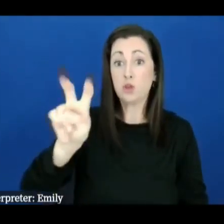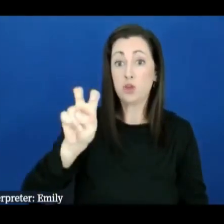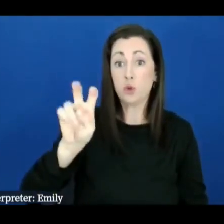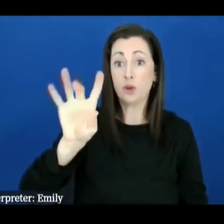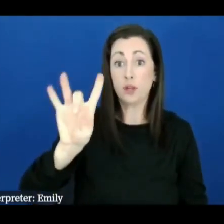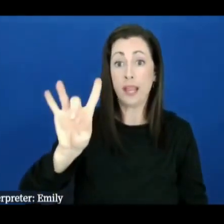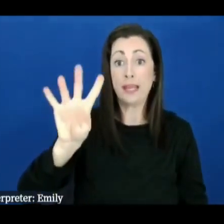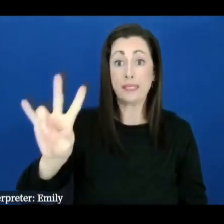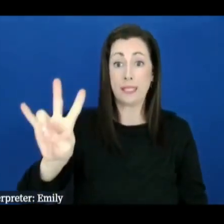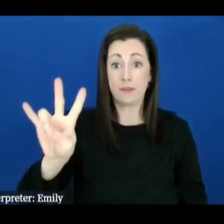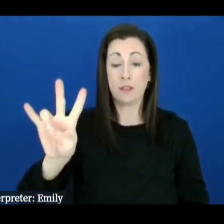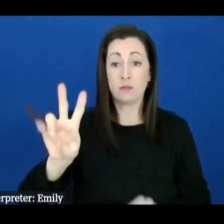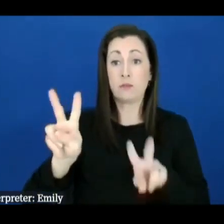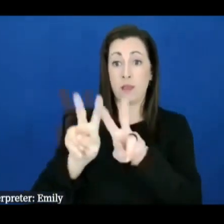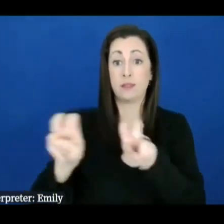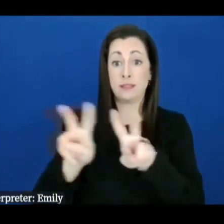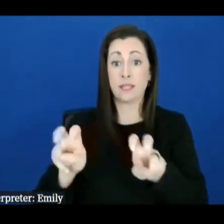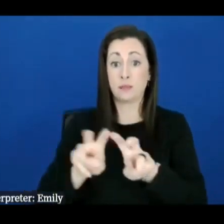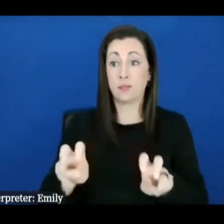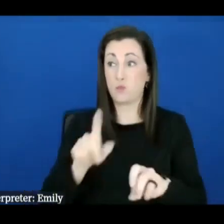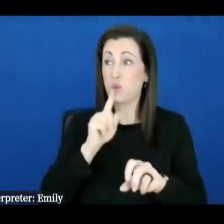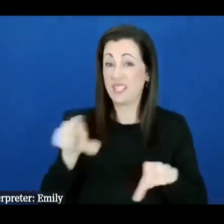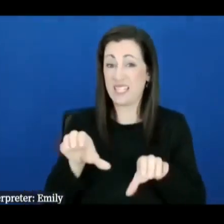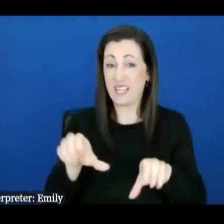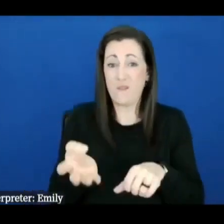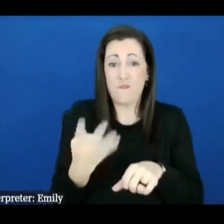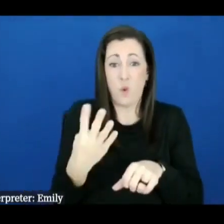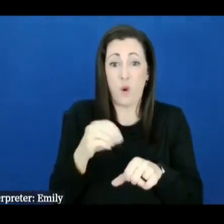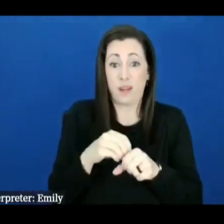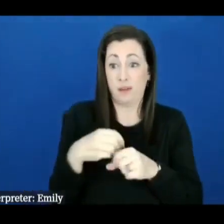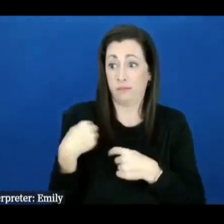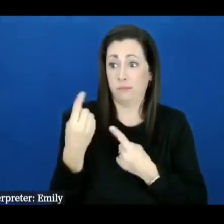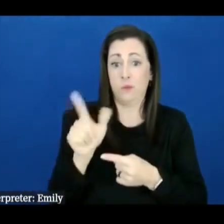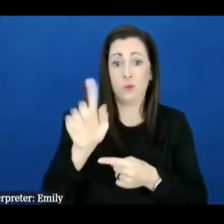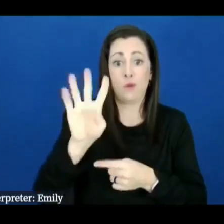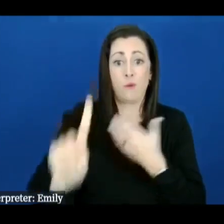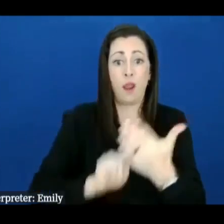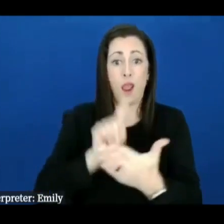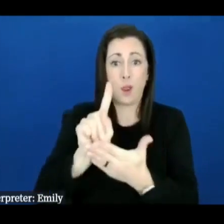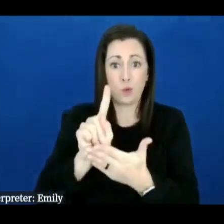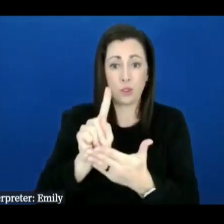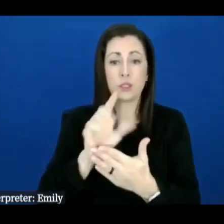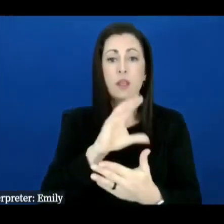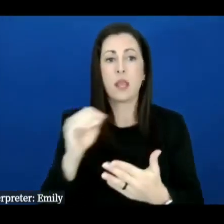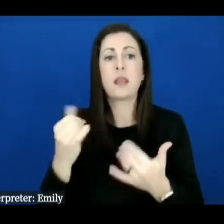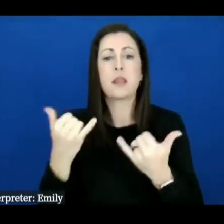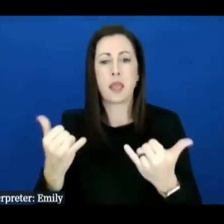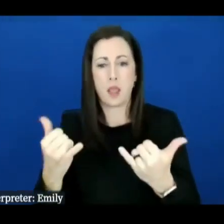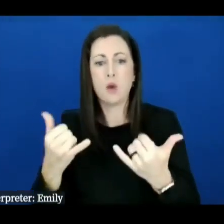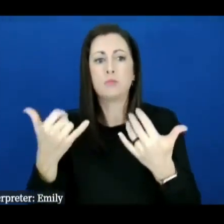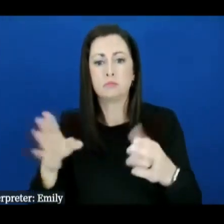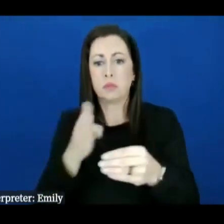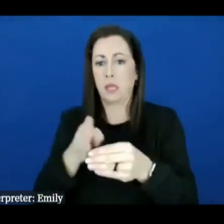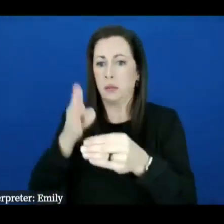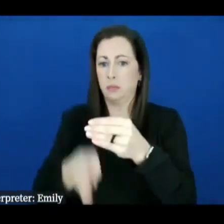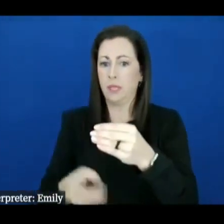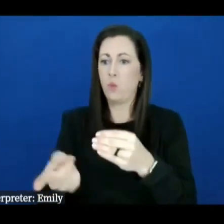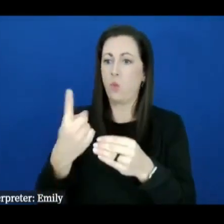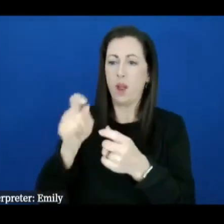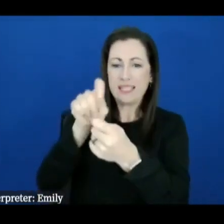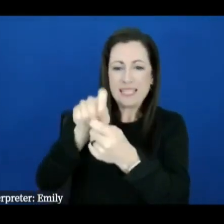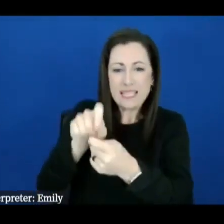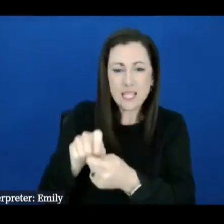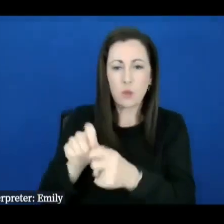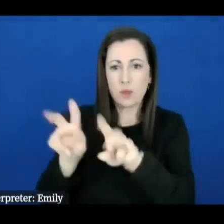just four in the last 24 hours and now we've done at least one of those detailed assessments again as they talked about that water